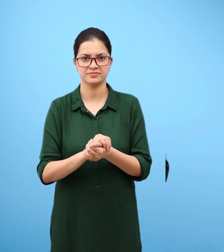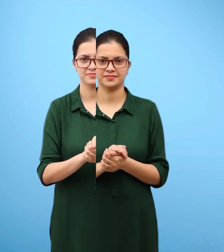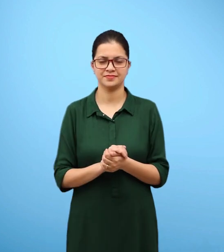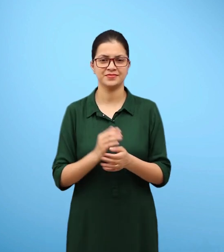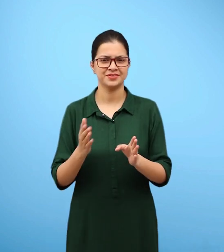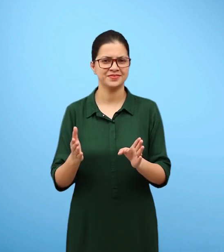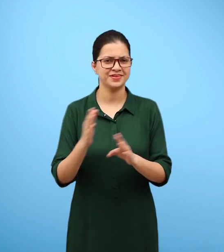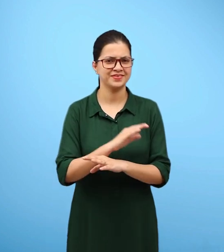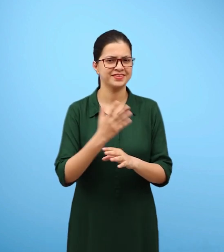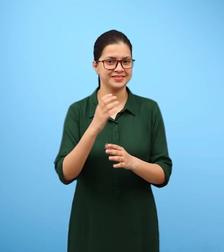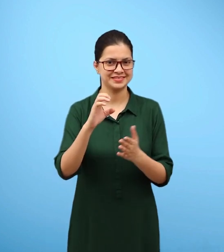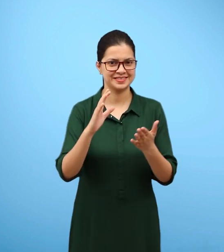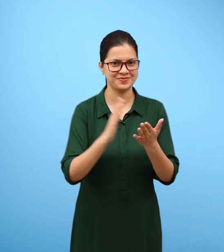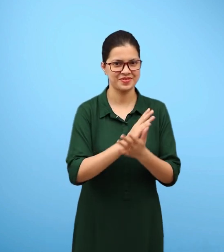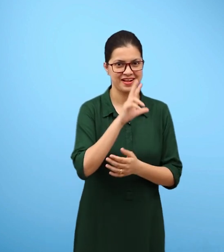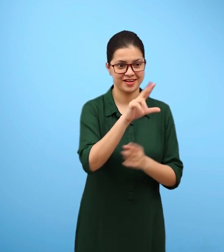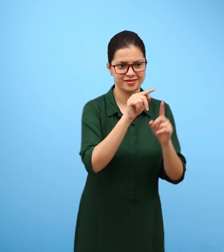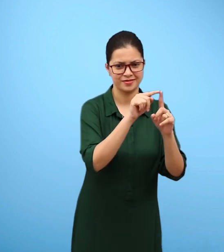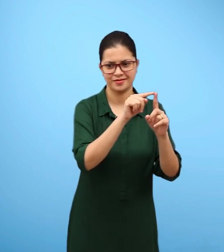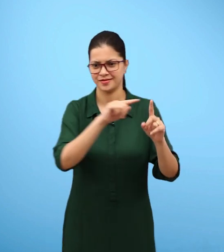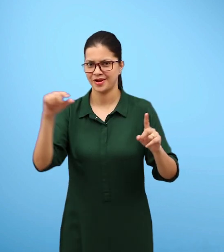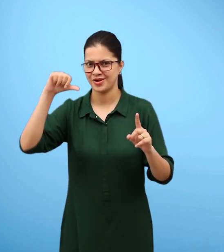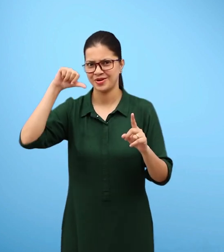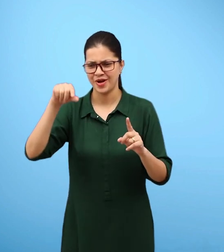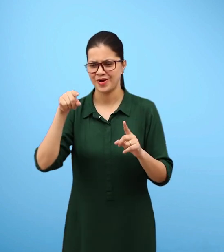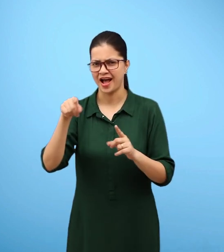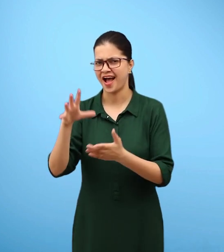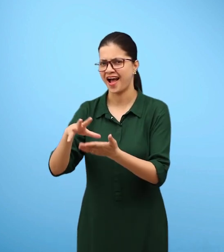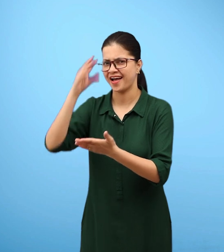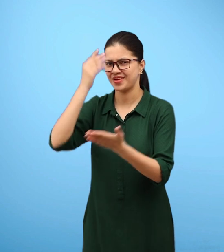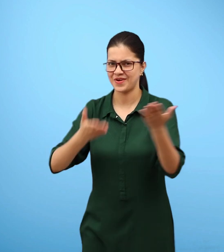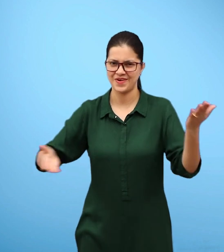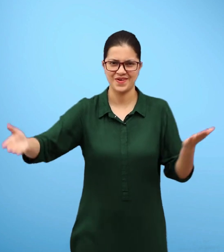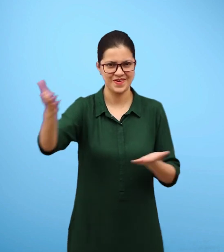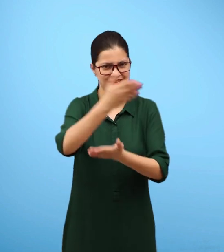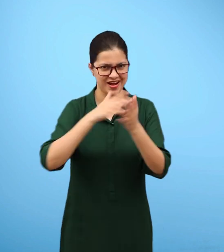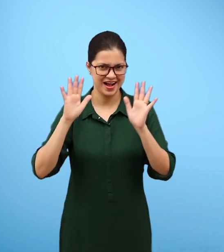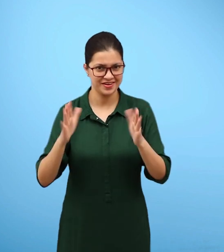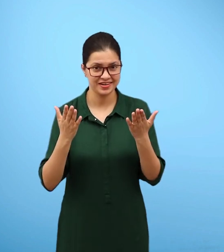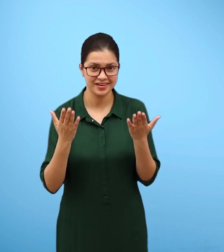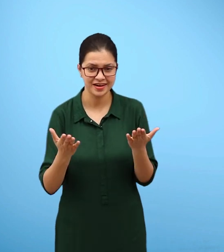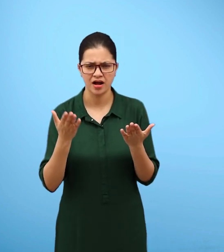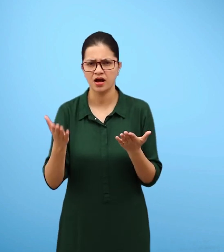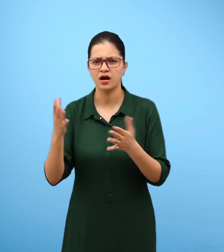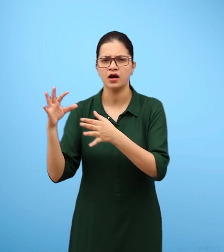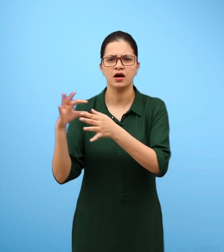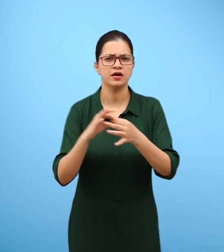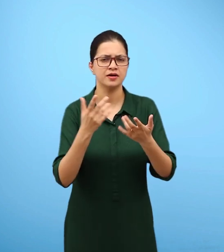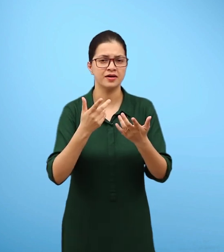We learnt in chapters 8 and 9 that the animals living in water use the dissolved oxygen in